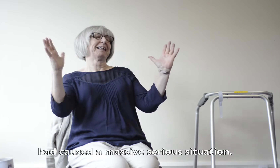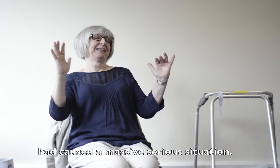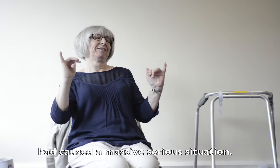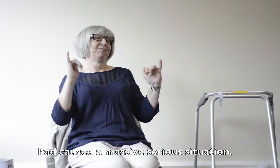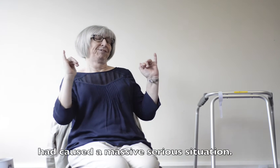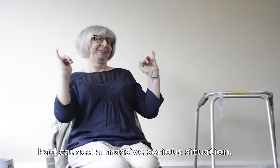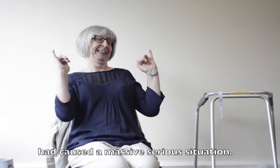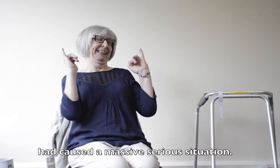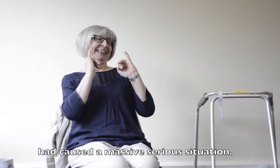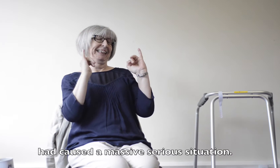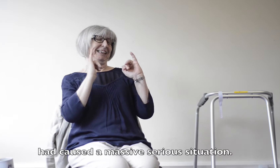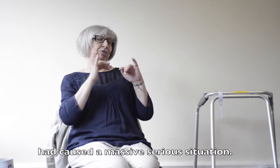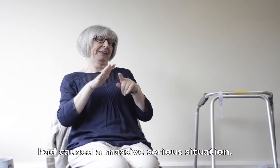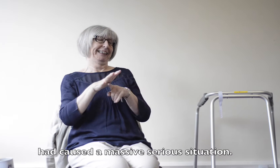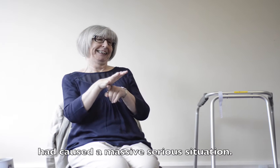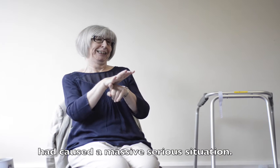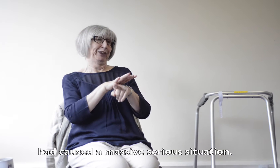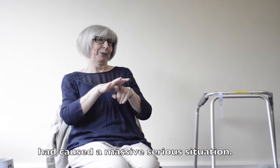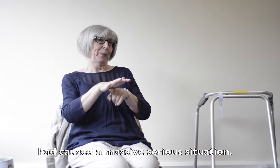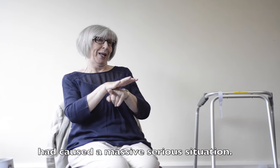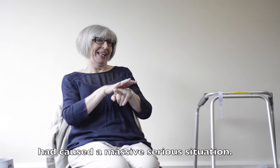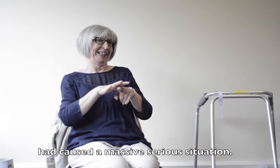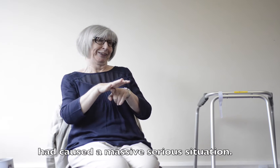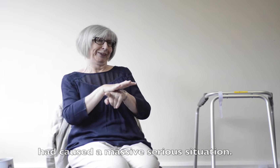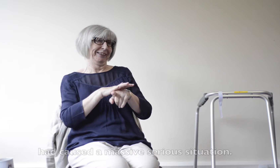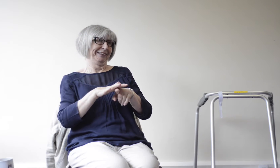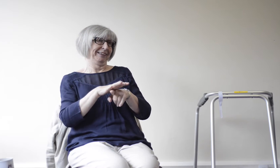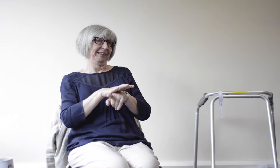massively serious situation.